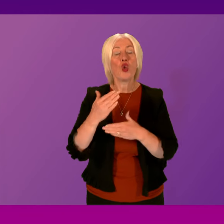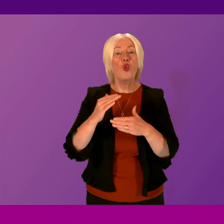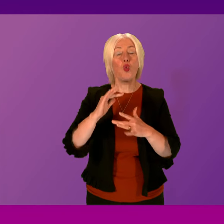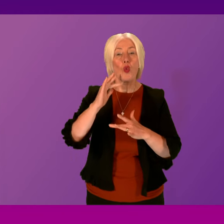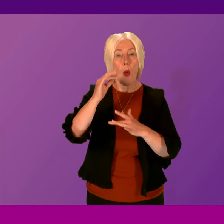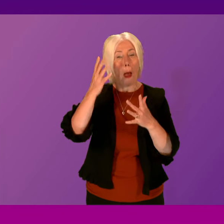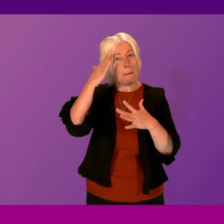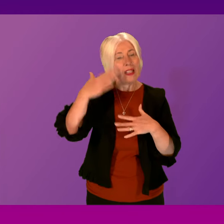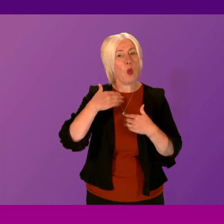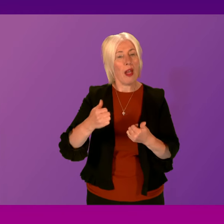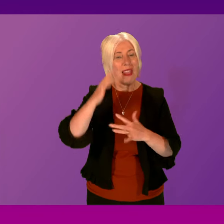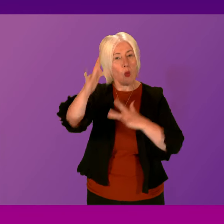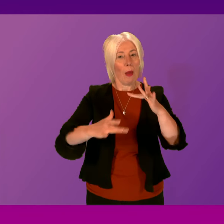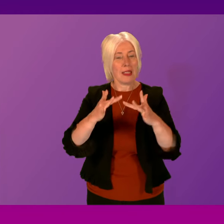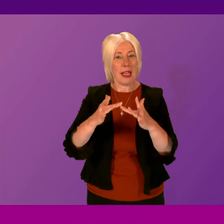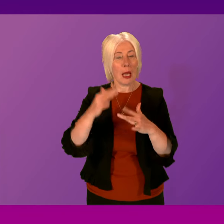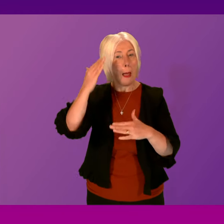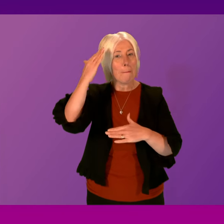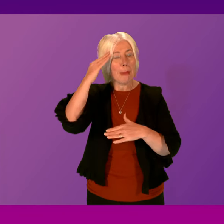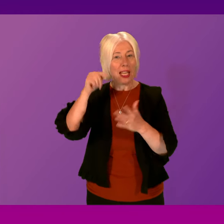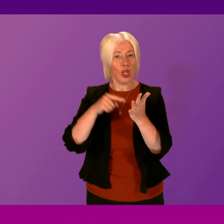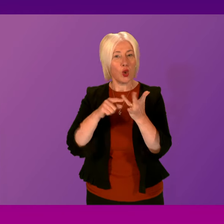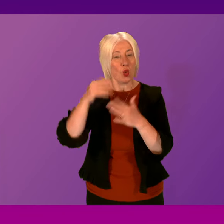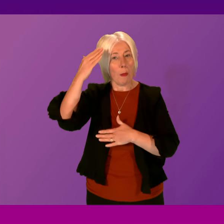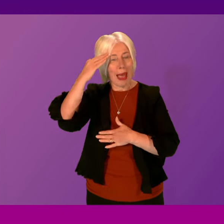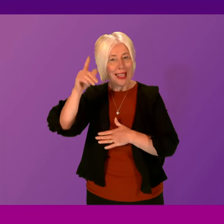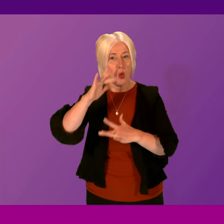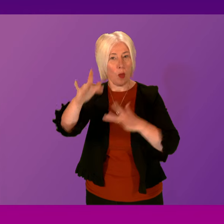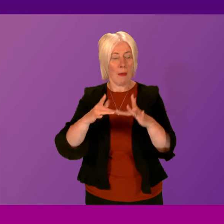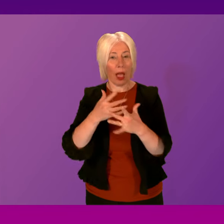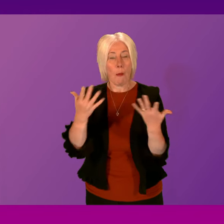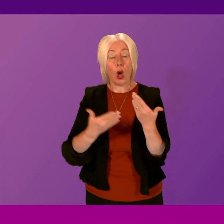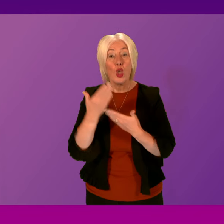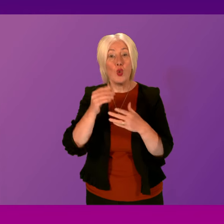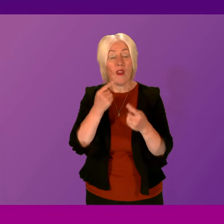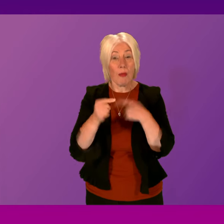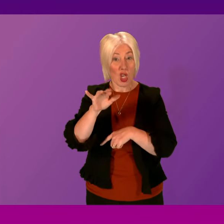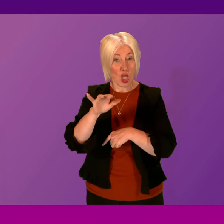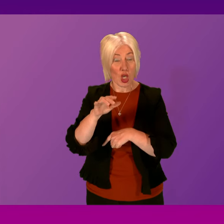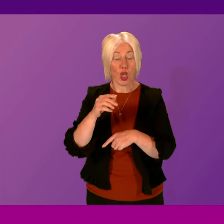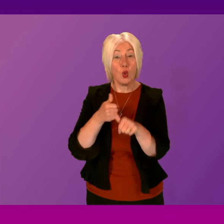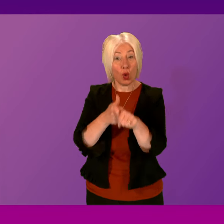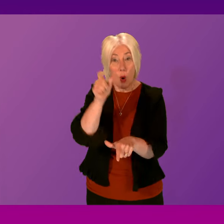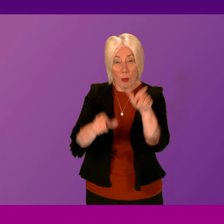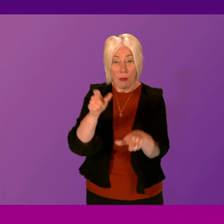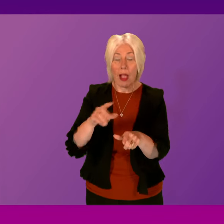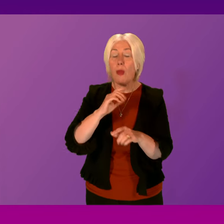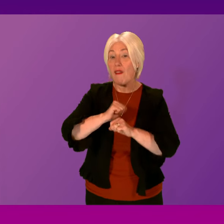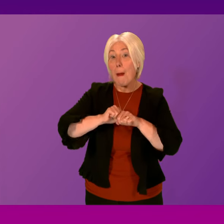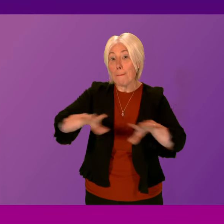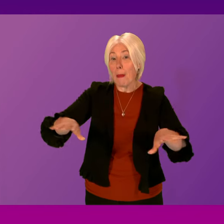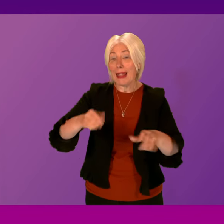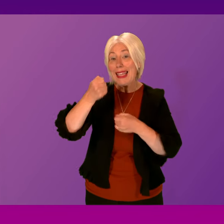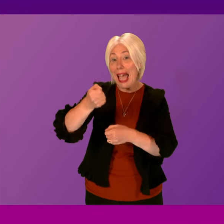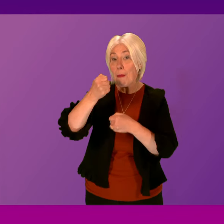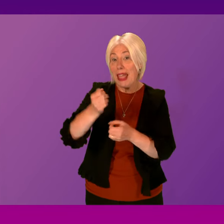wellbeing website, Mind2Mind, to support people who may well be struggling at this time of year. This will be supported by a public campaign over the